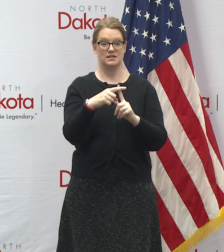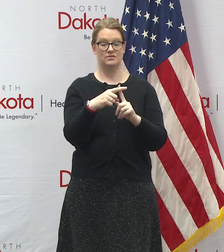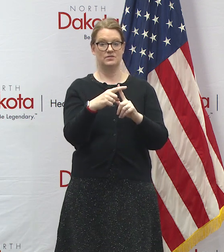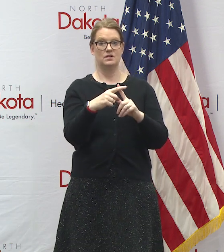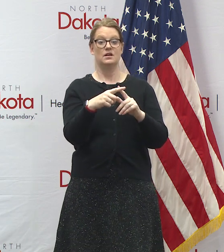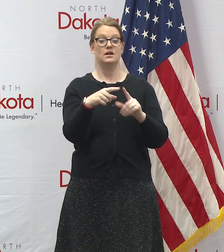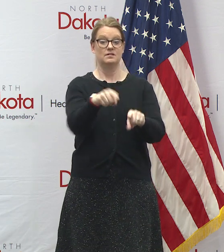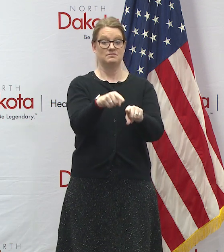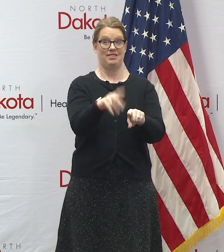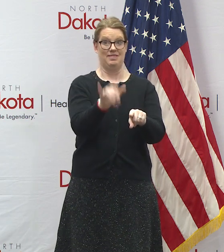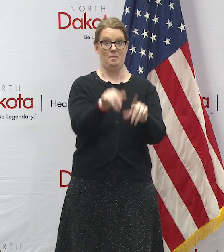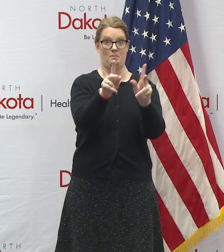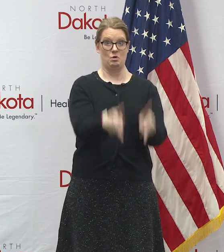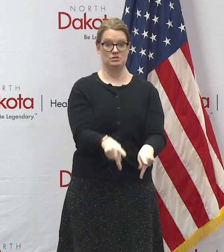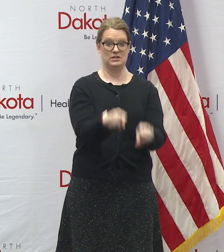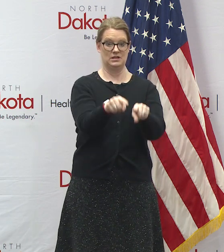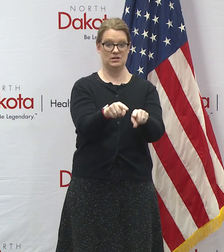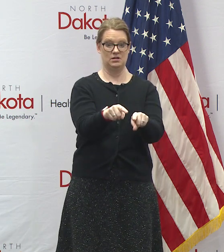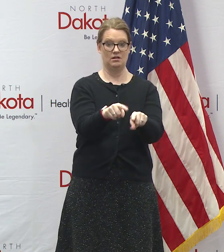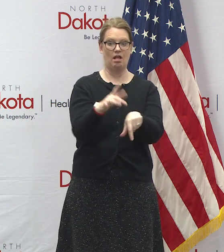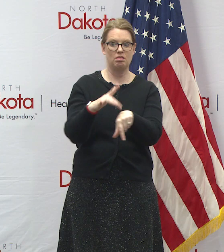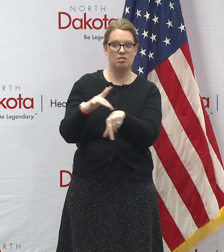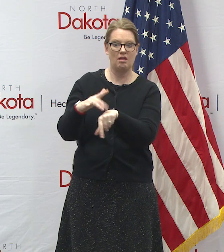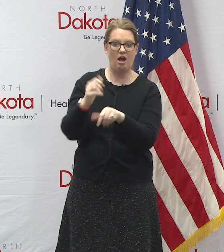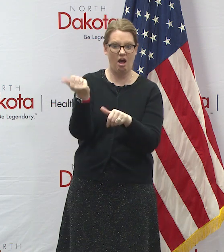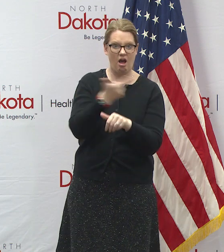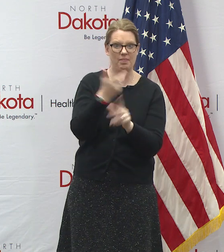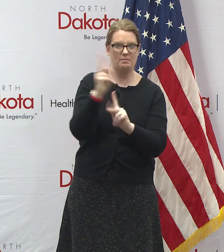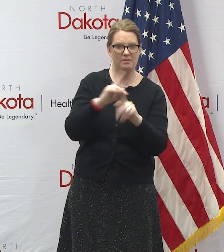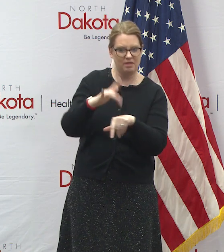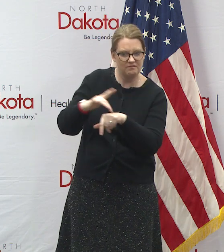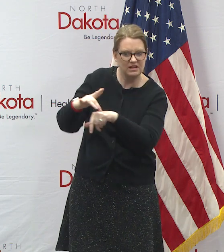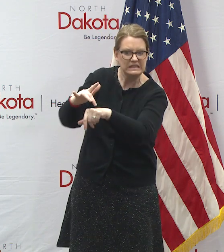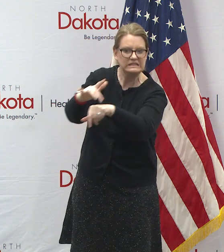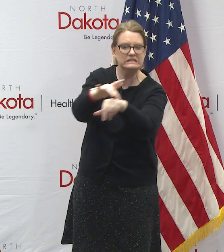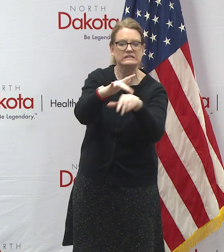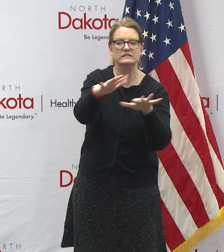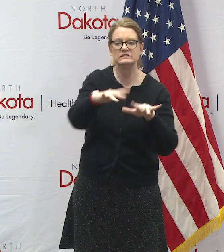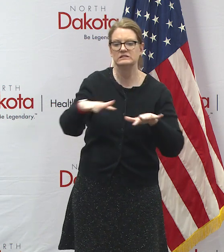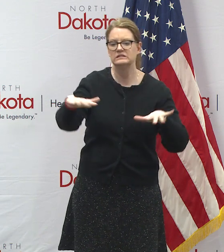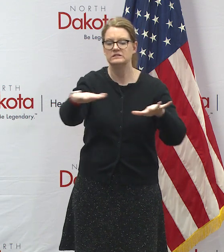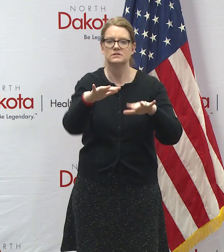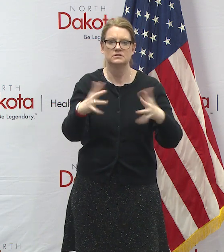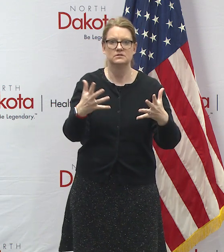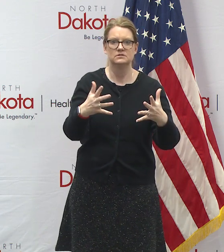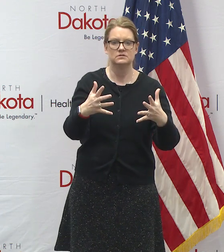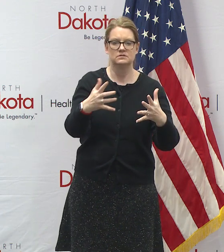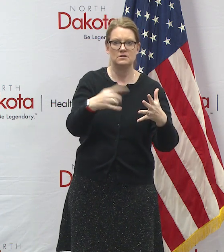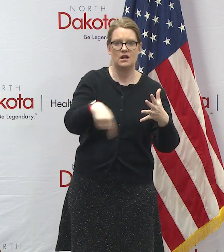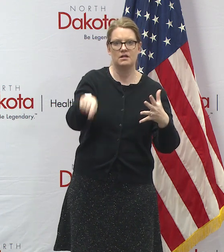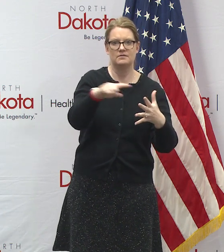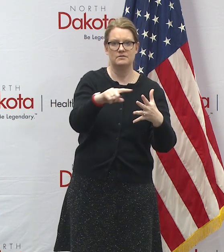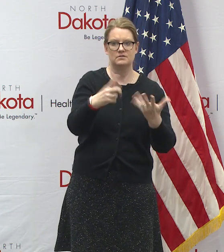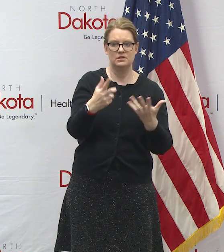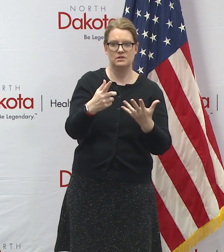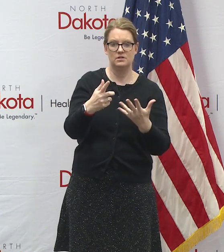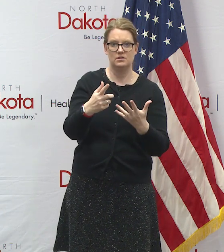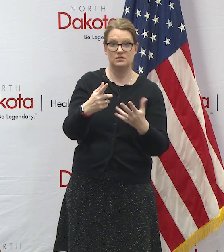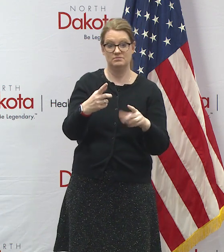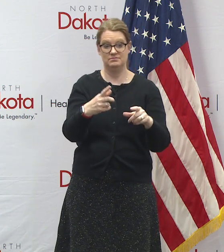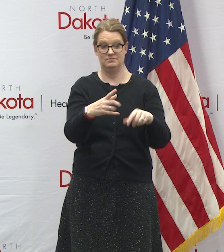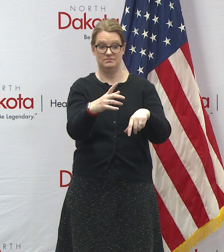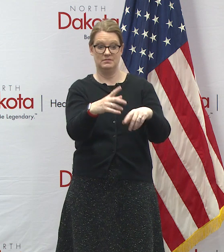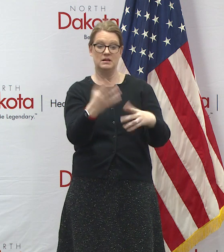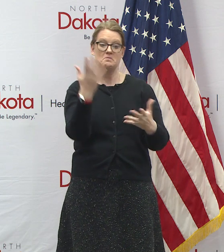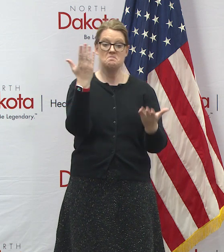are positive or who have people who have had contact with people who are positive or people who've contact who have contact with people who are presumed